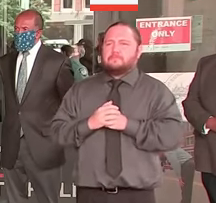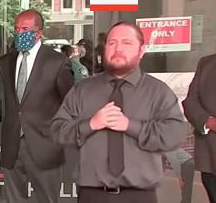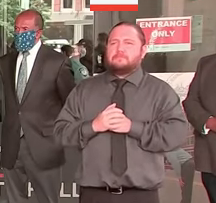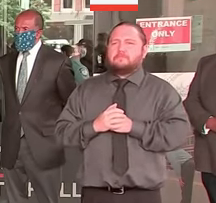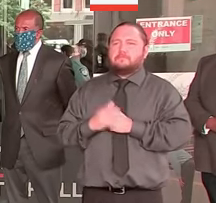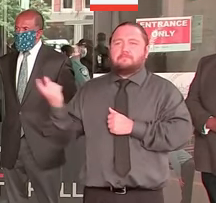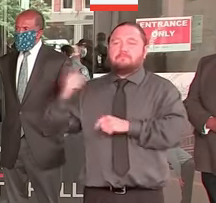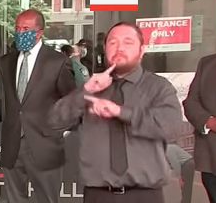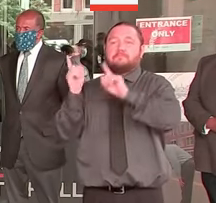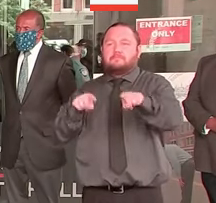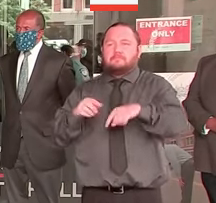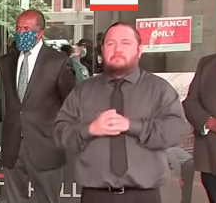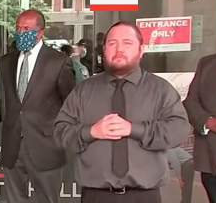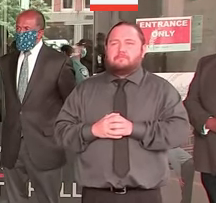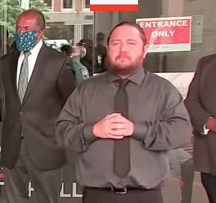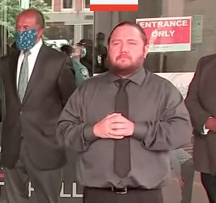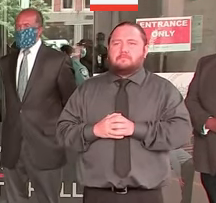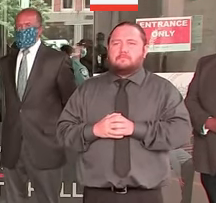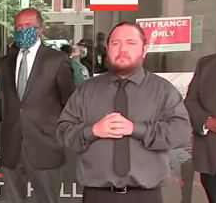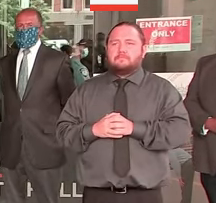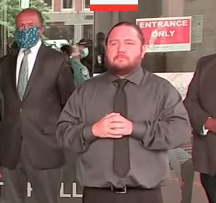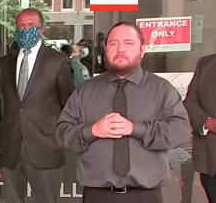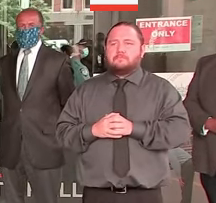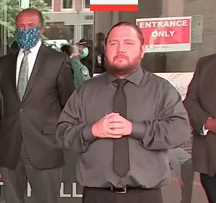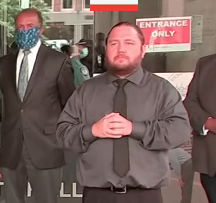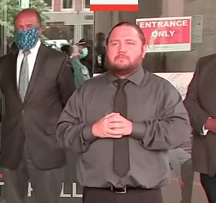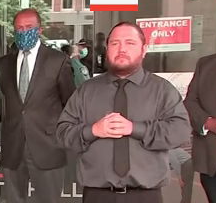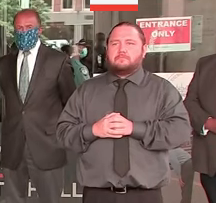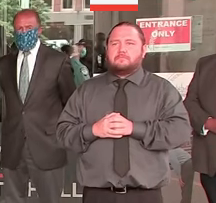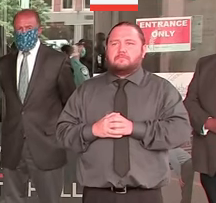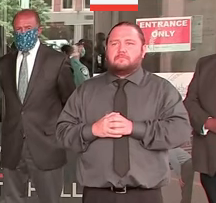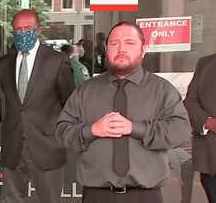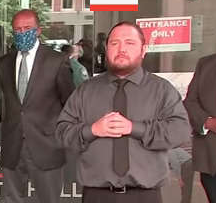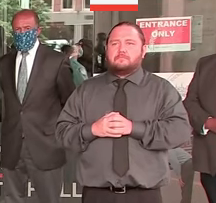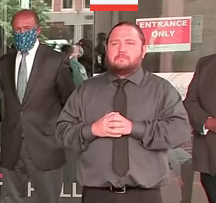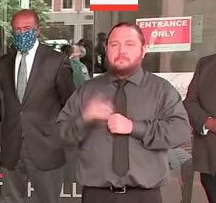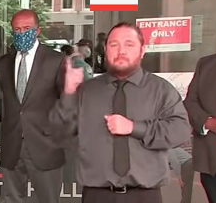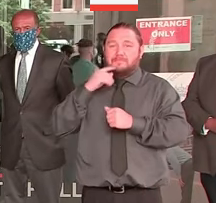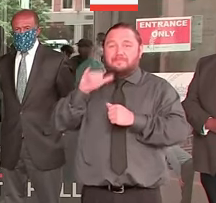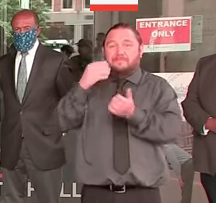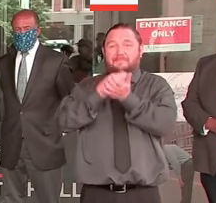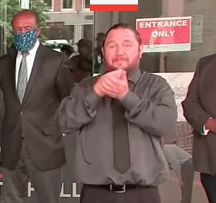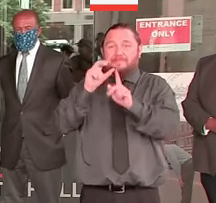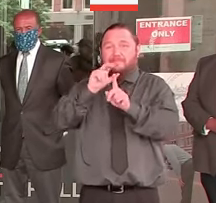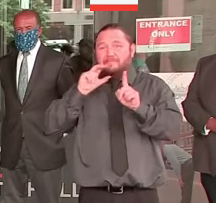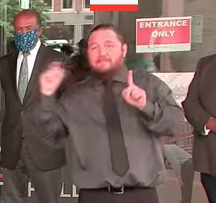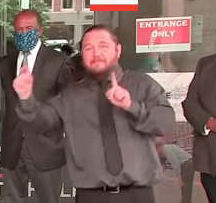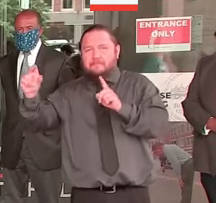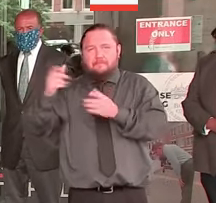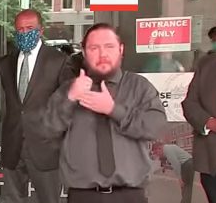to deal with health inequities, to deal with opportunities for our youth, to deal with homelessness. I think that when we think about policing,